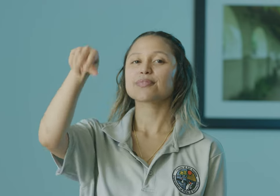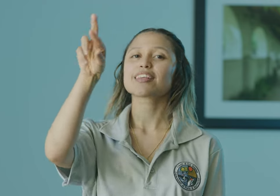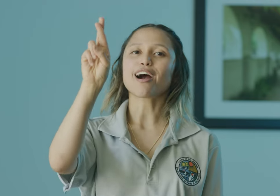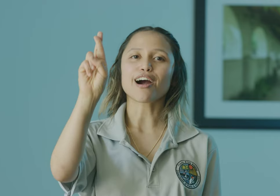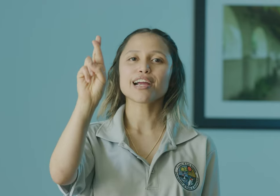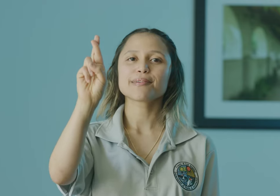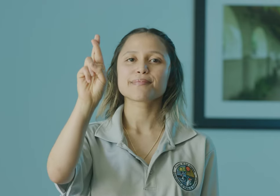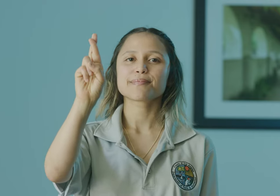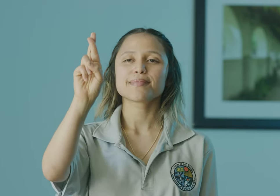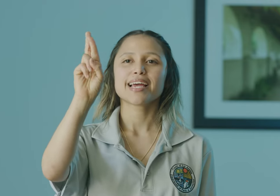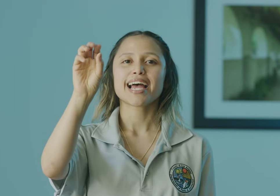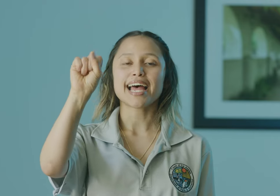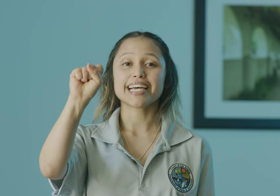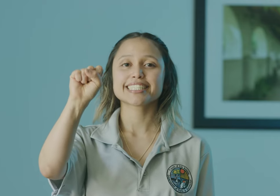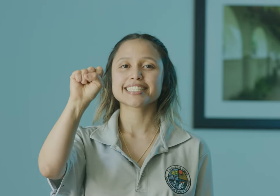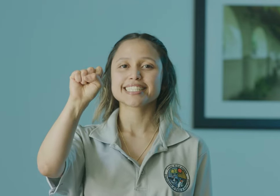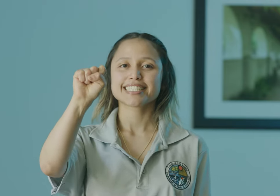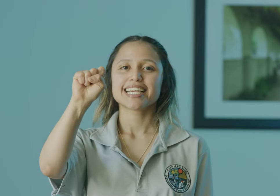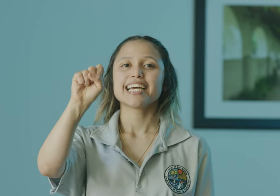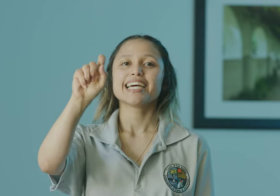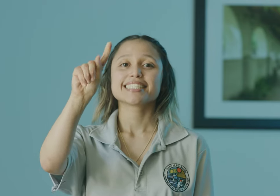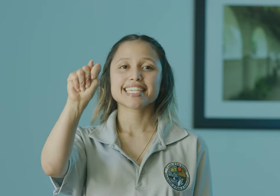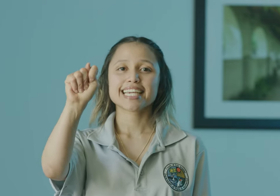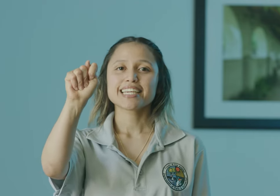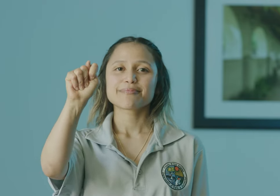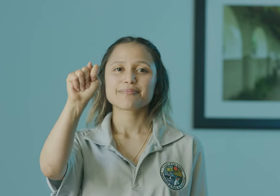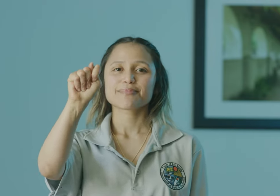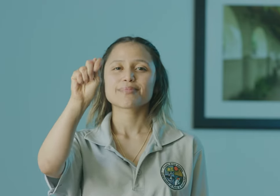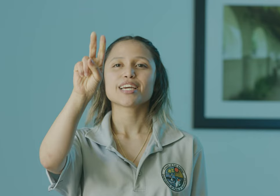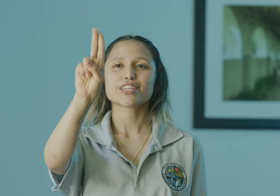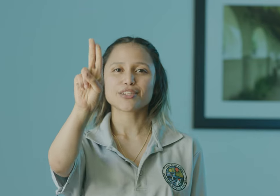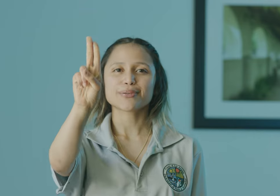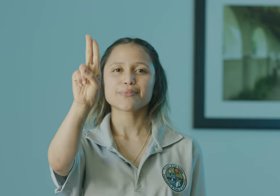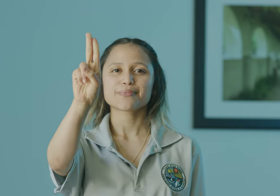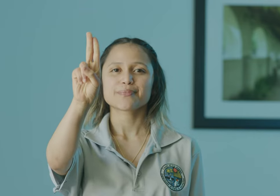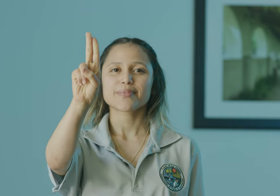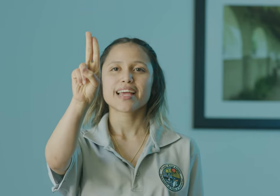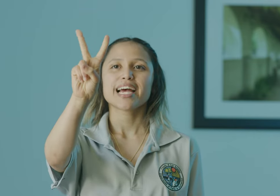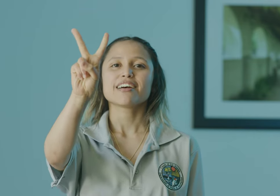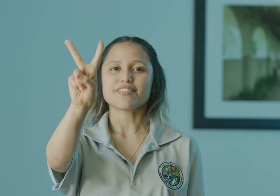R. S. T. U. V.